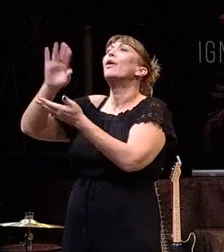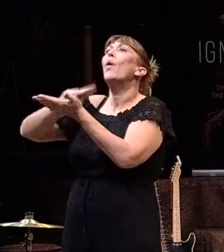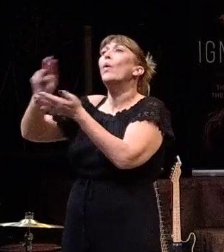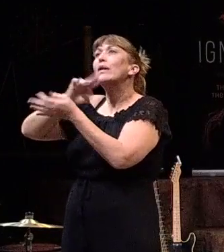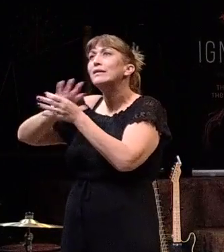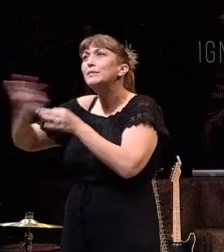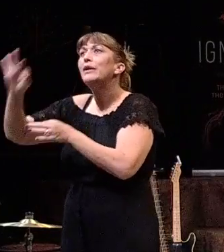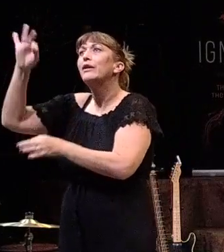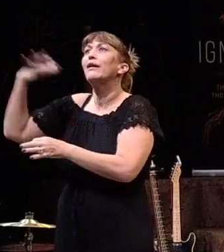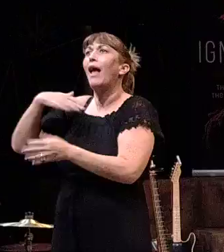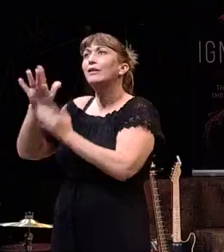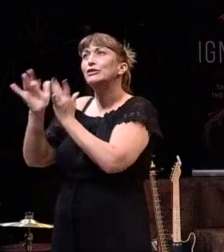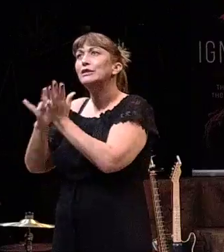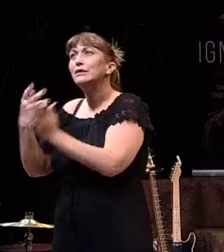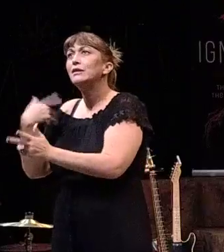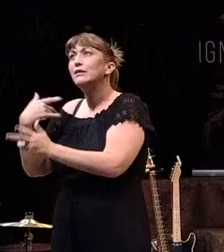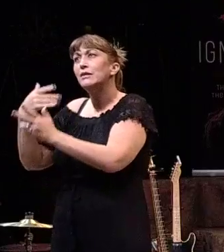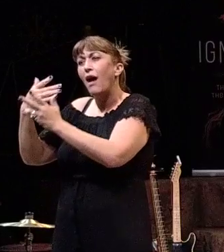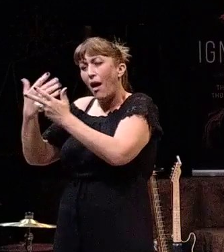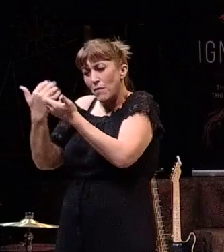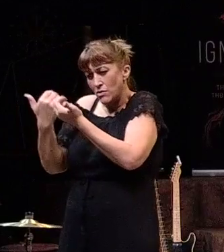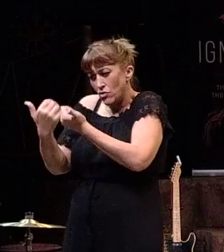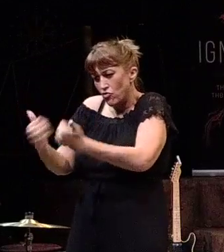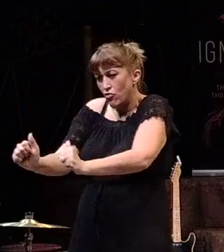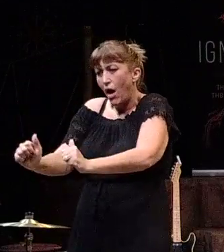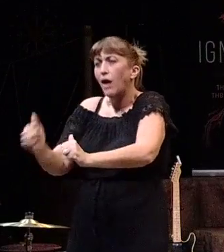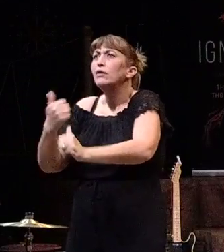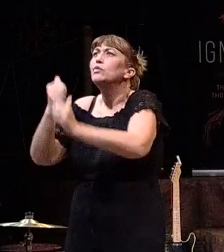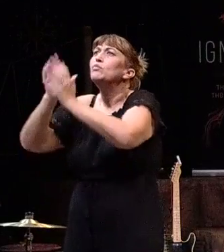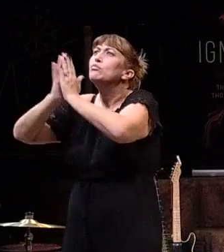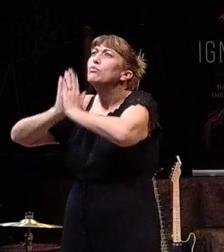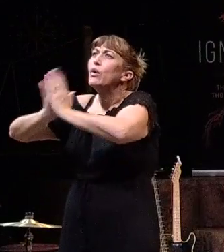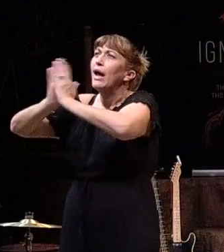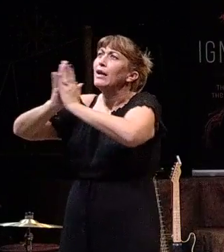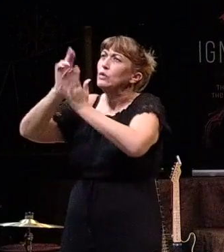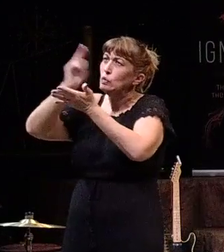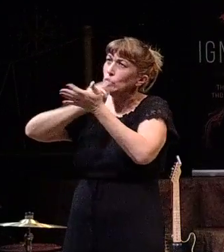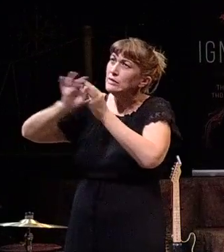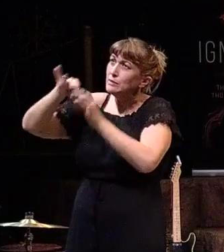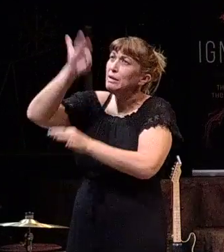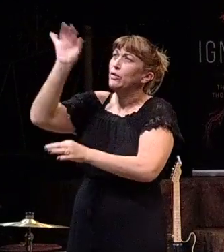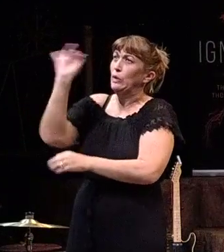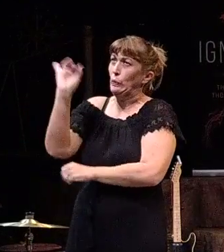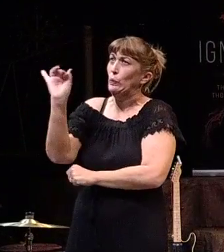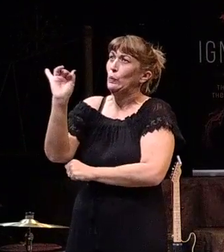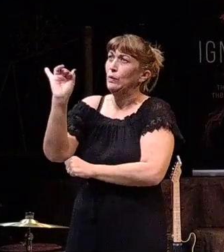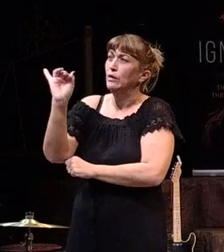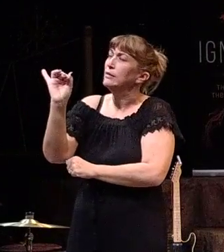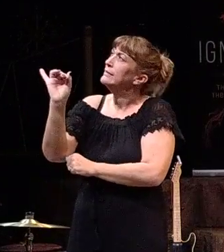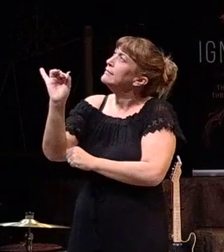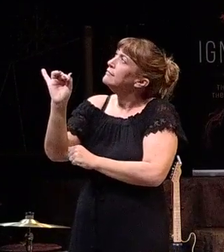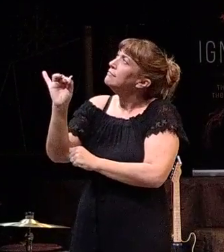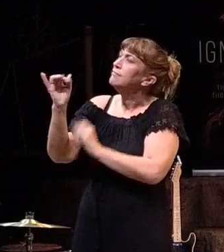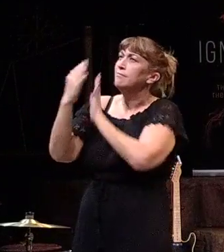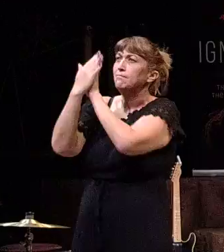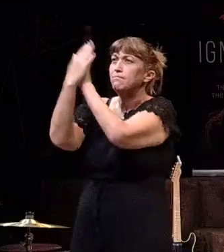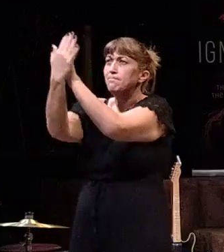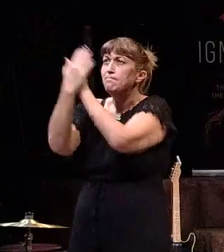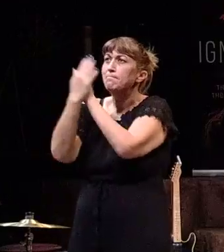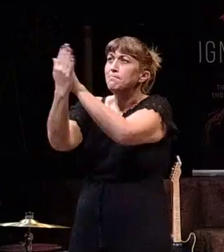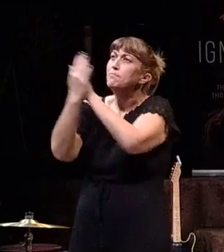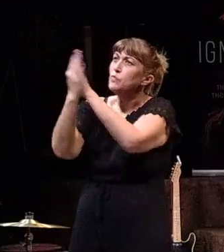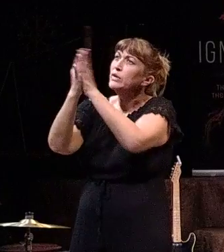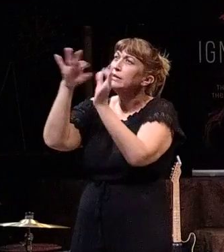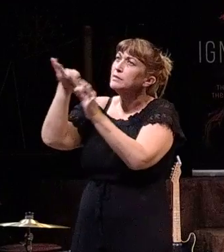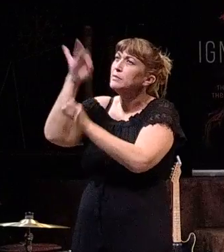it's been something that I've been trying to do in my effort to keep in step with the Spirit, speaking to Him directly. And saying, Holy